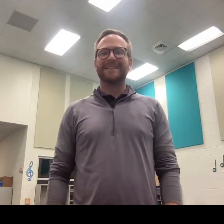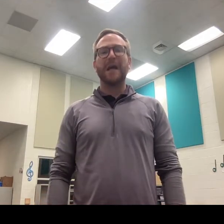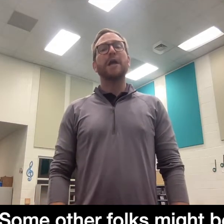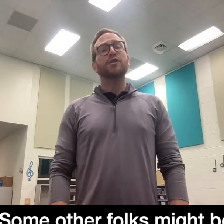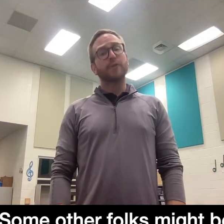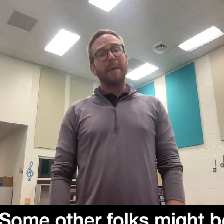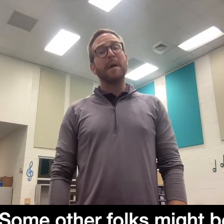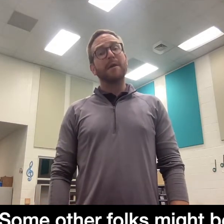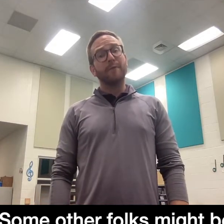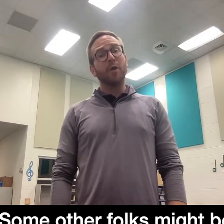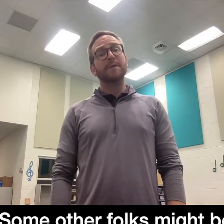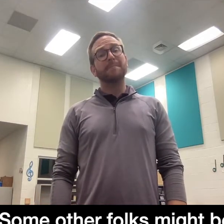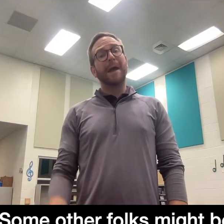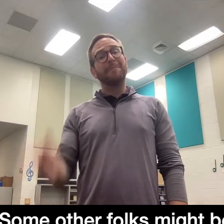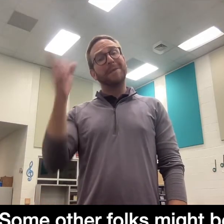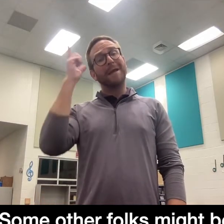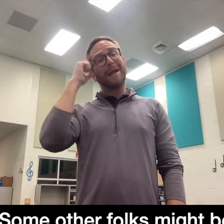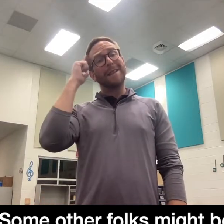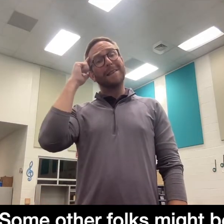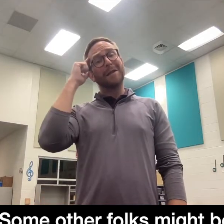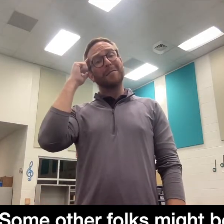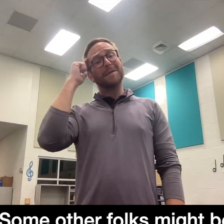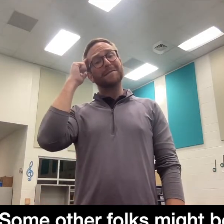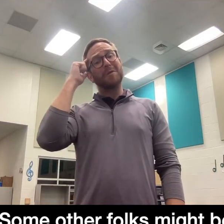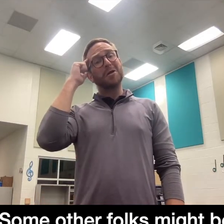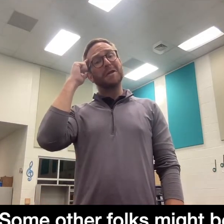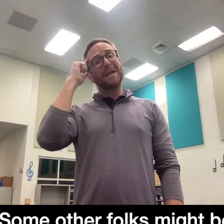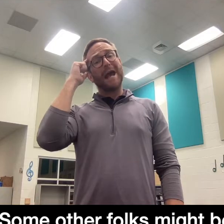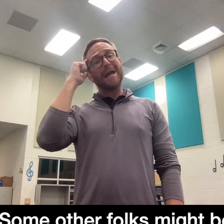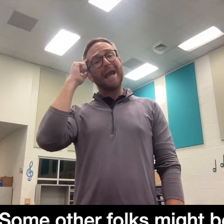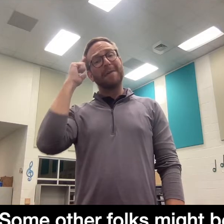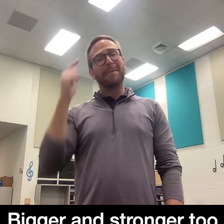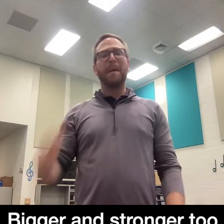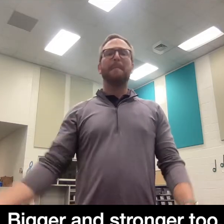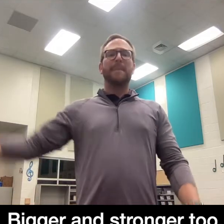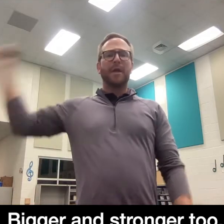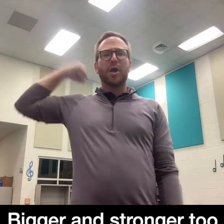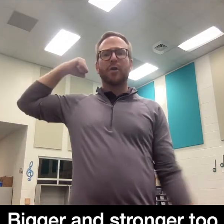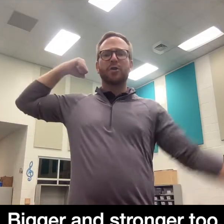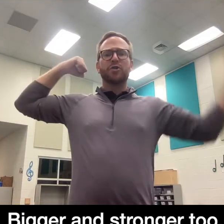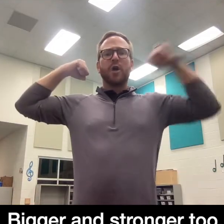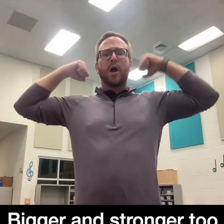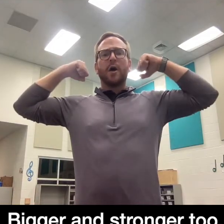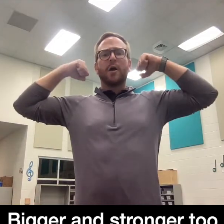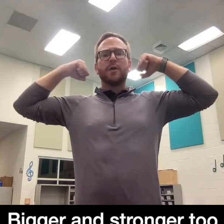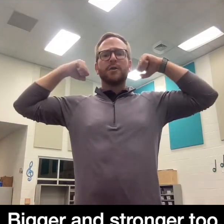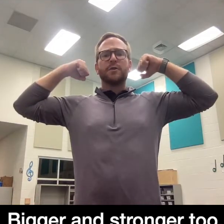some other folks might be a little bit smarter than i am bigger and stronger too